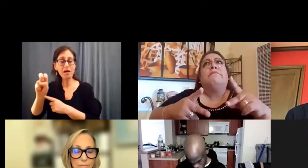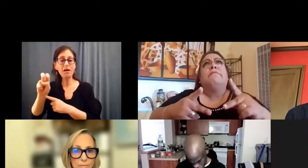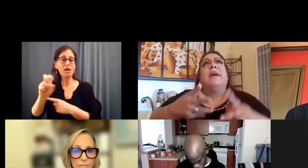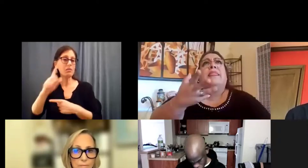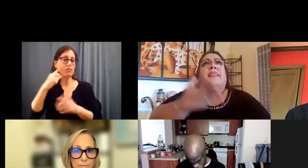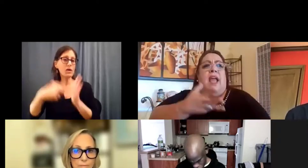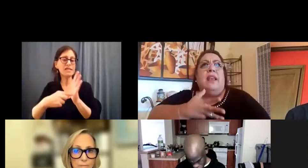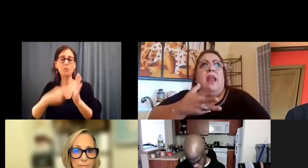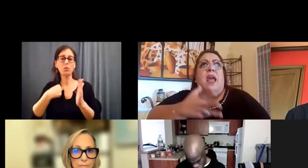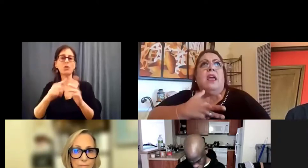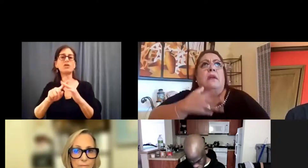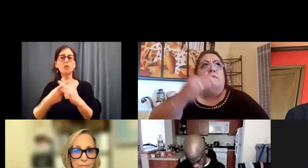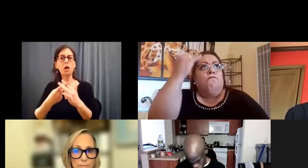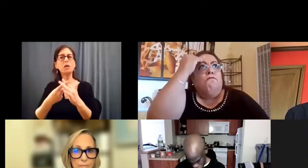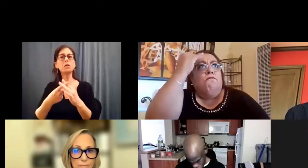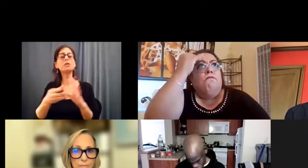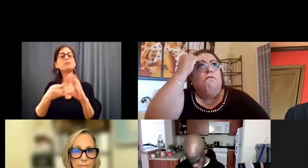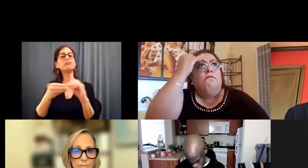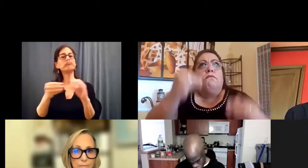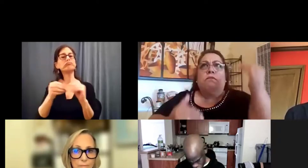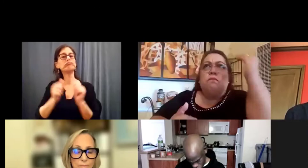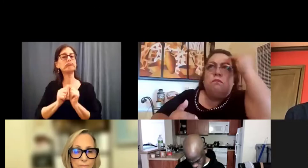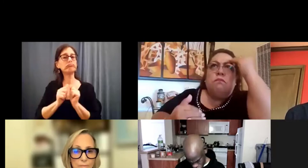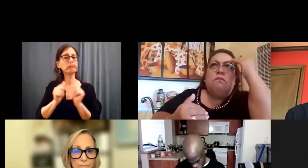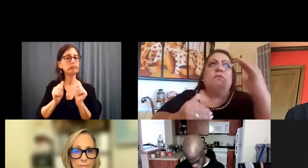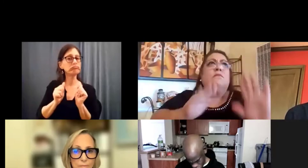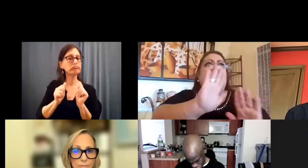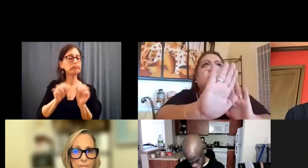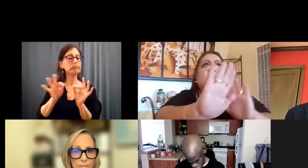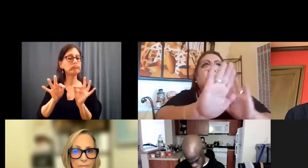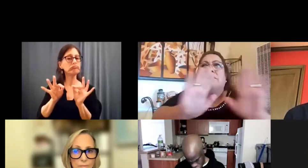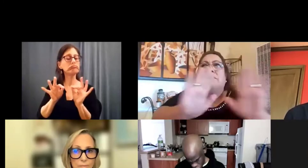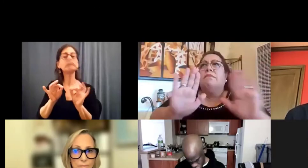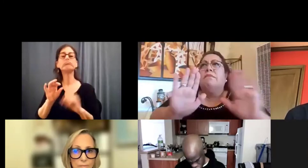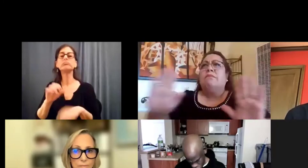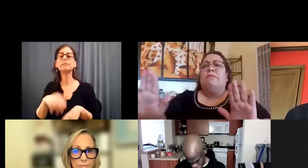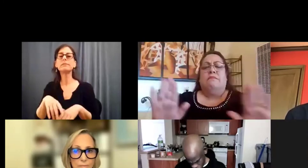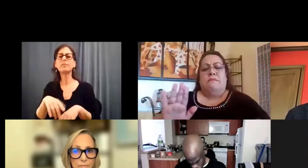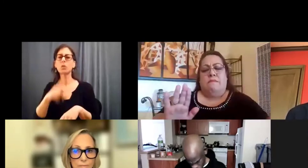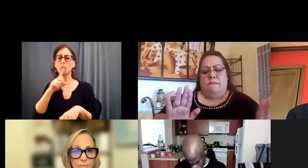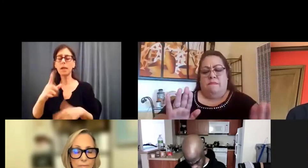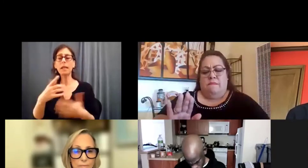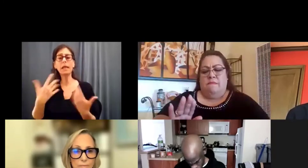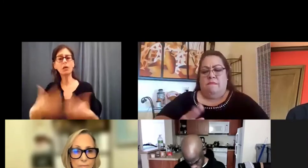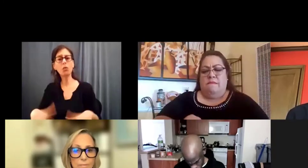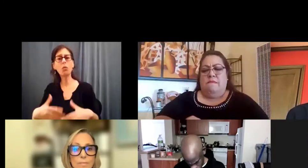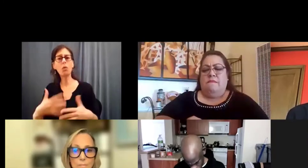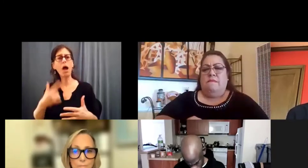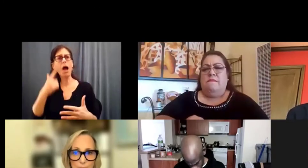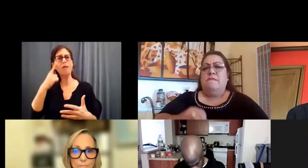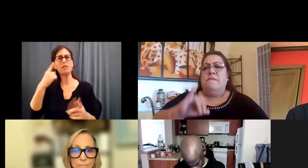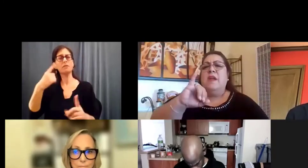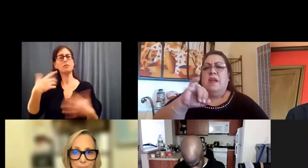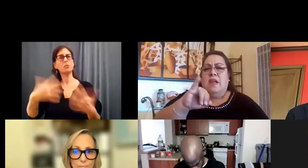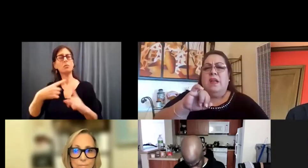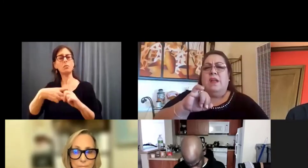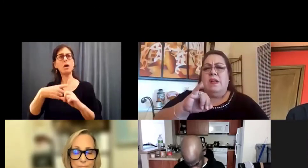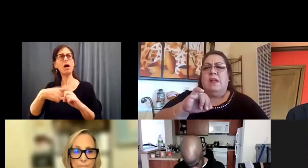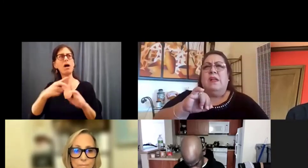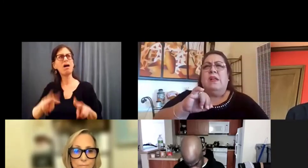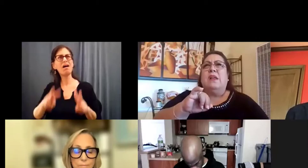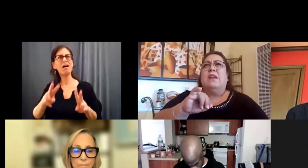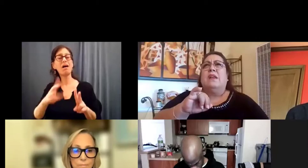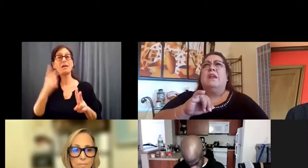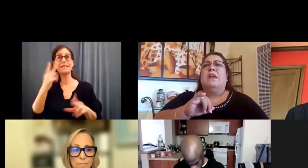starting to come out, and we have, it's heartening, on the one hand, to see how we progressed.